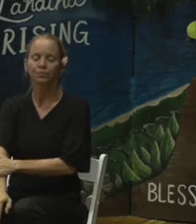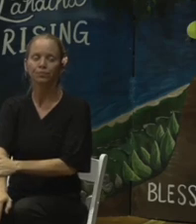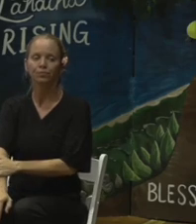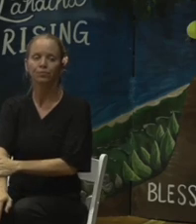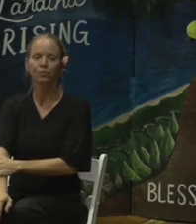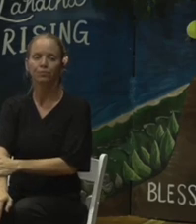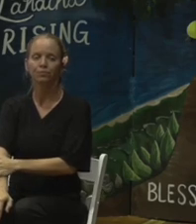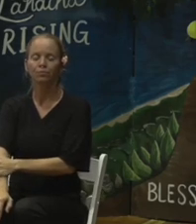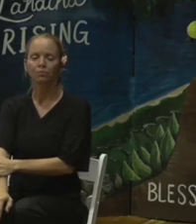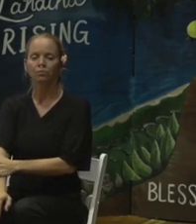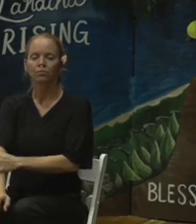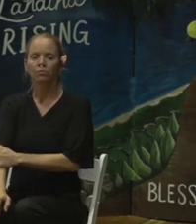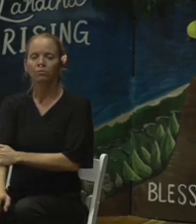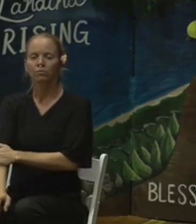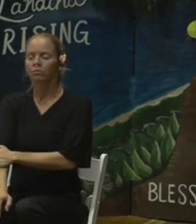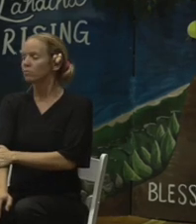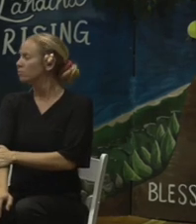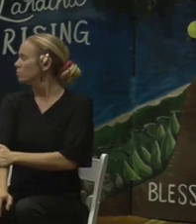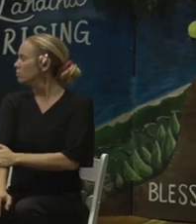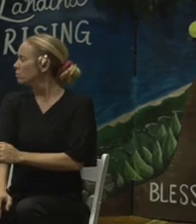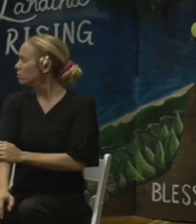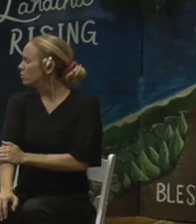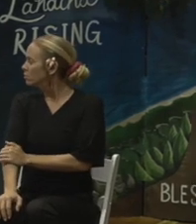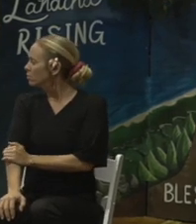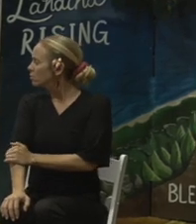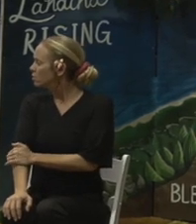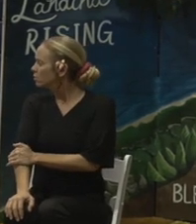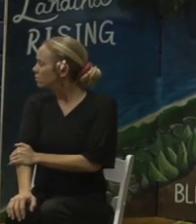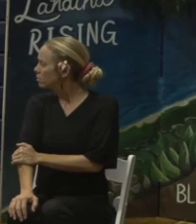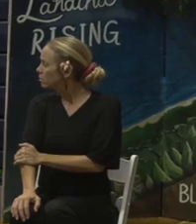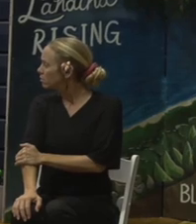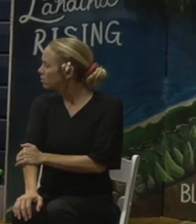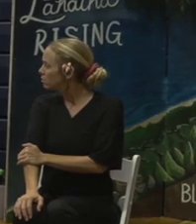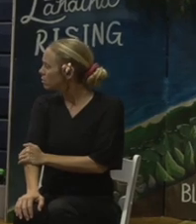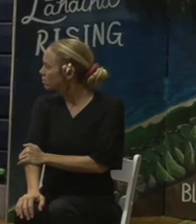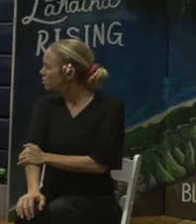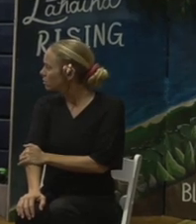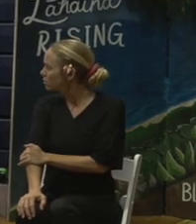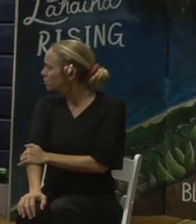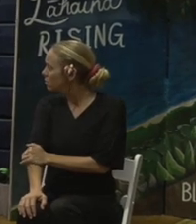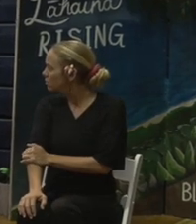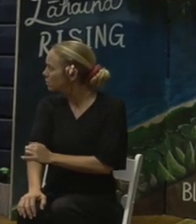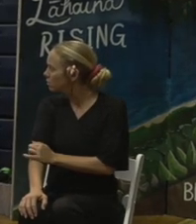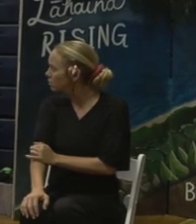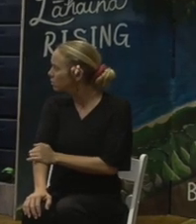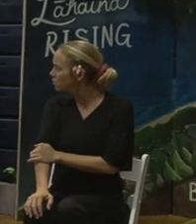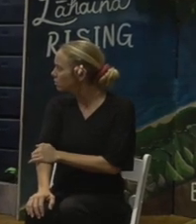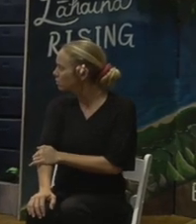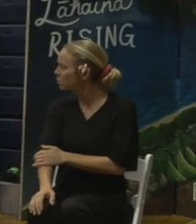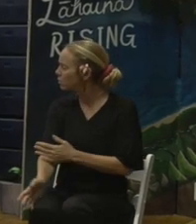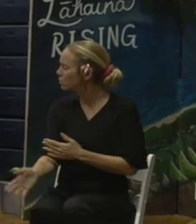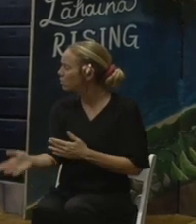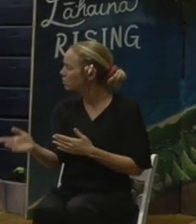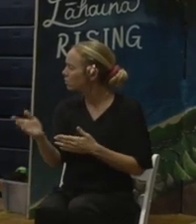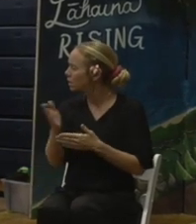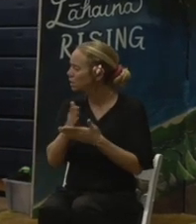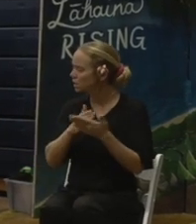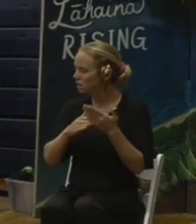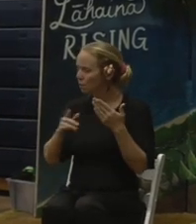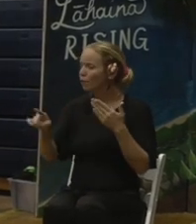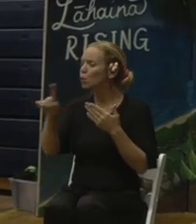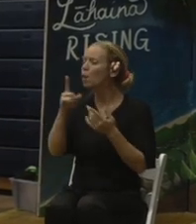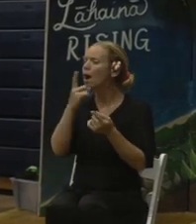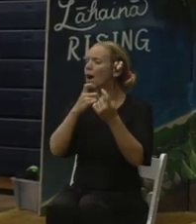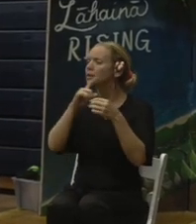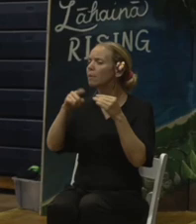Thank you, Shane. Some of you are asking about the slides, the photo. So on Facebook, we have it